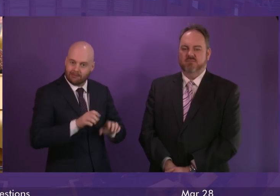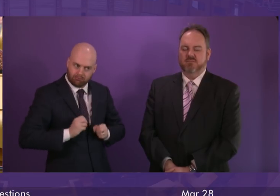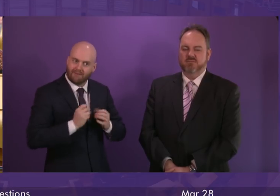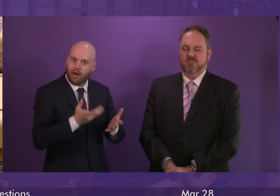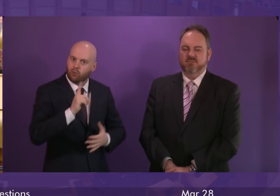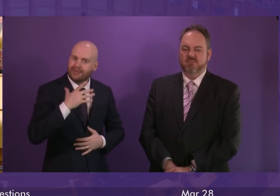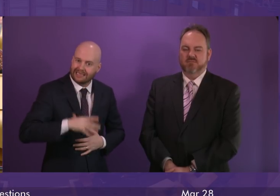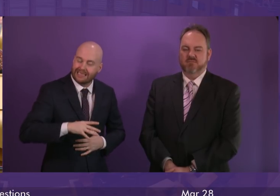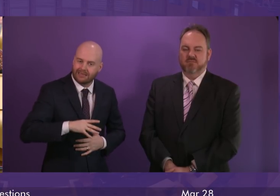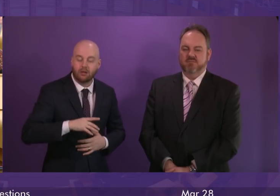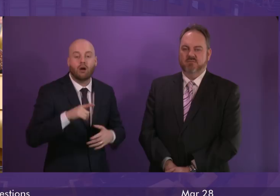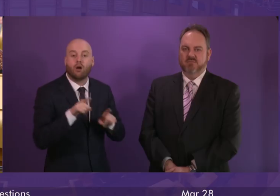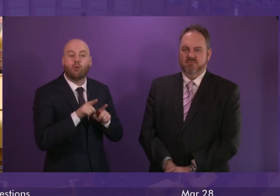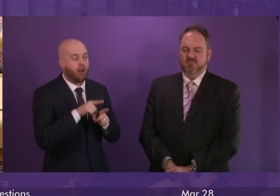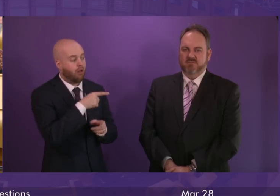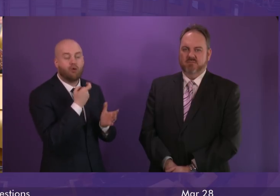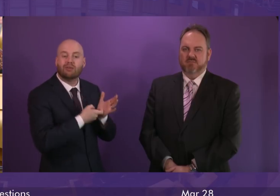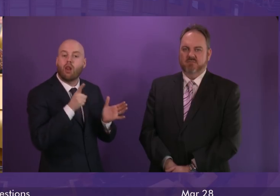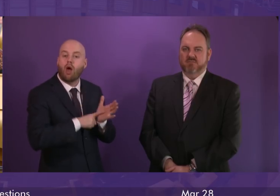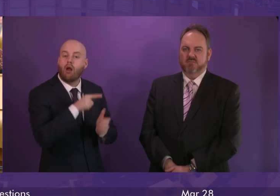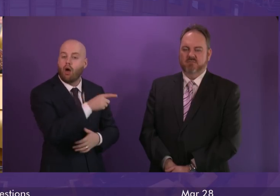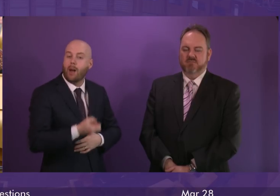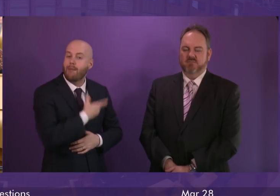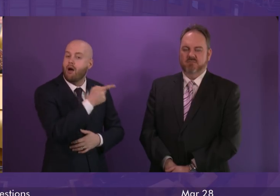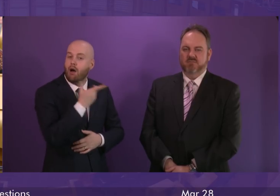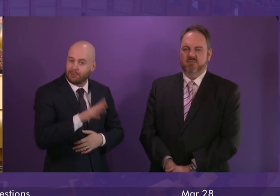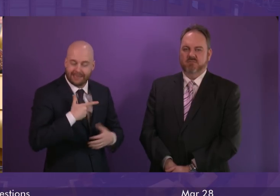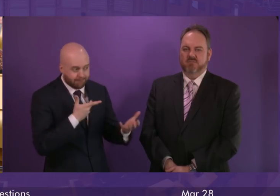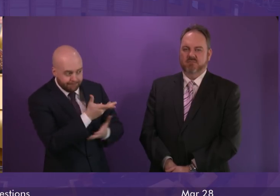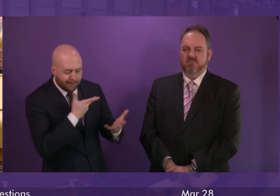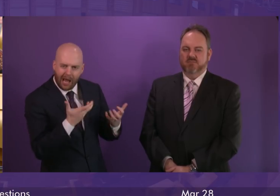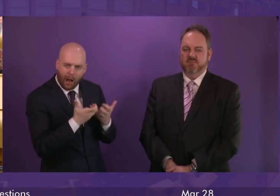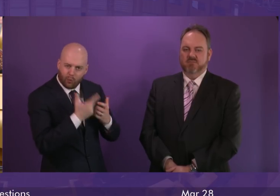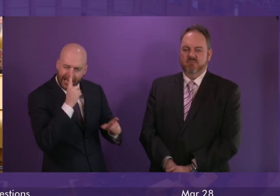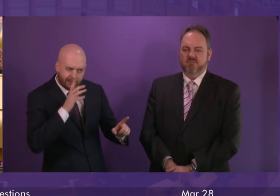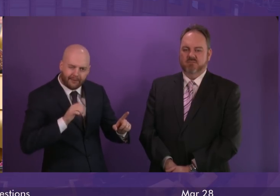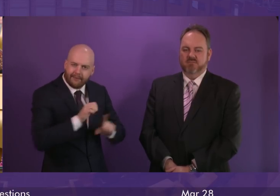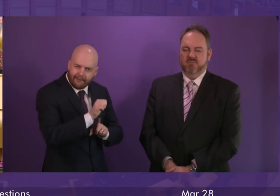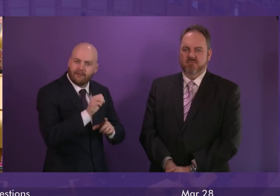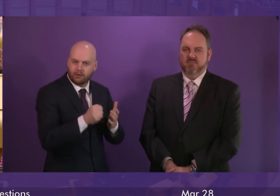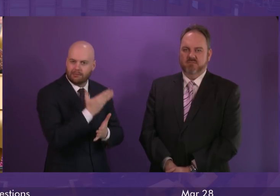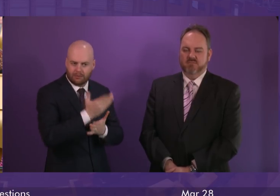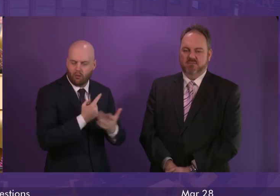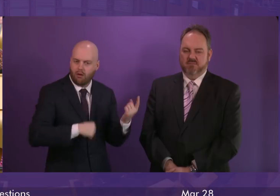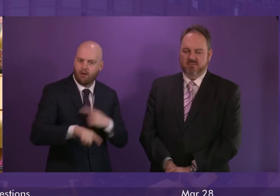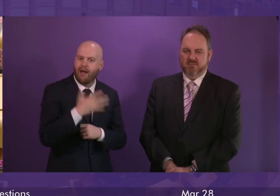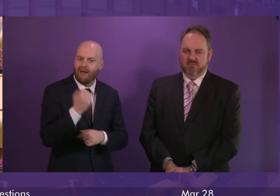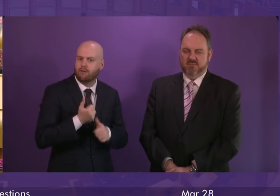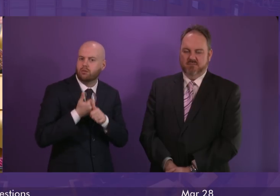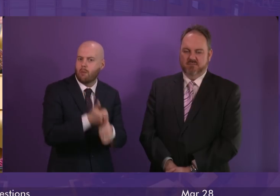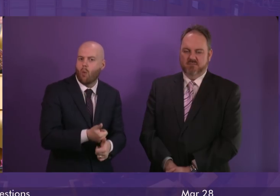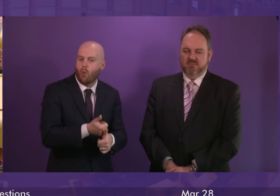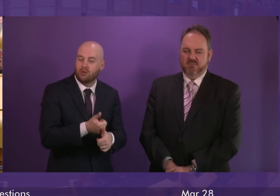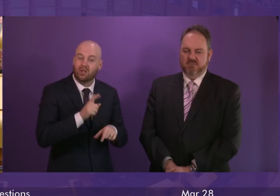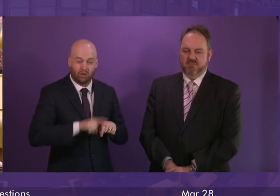impact of the welfare cuts and the austerity being imposed in Scotland that are the driving factors behind this increase in food